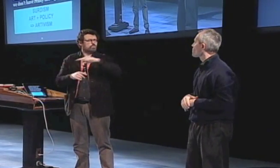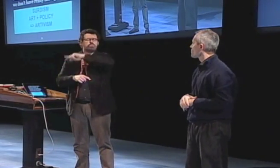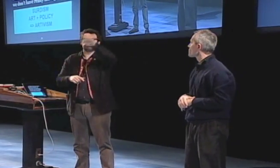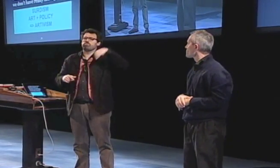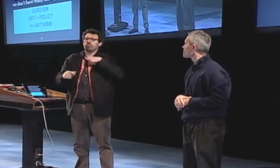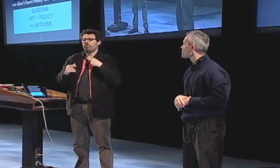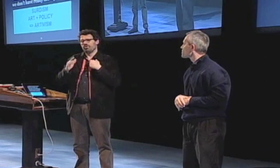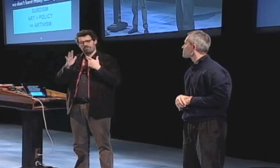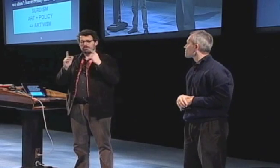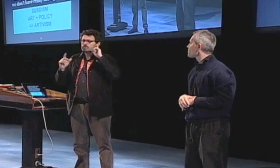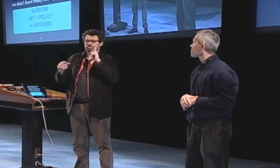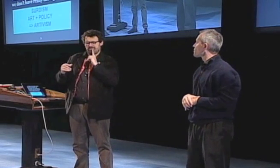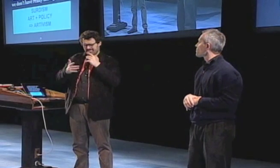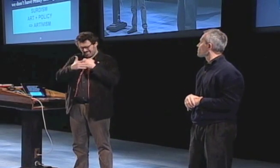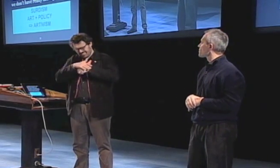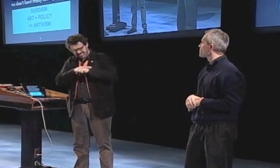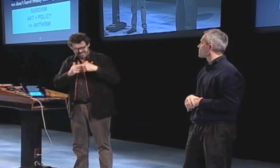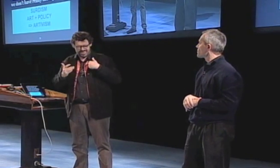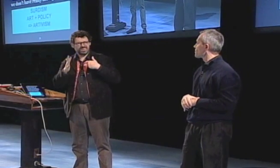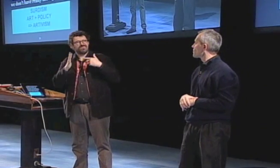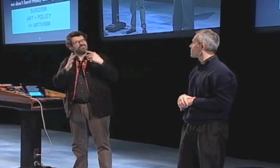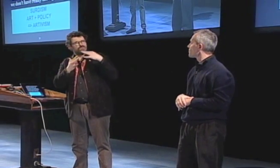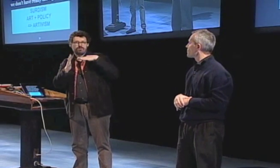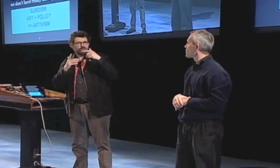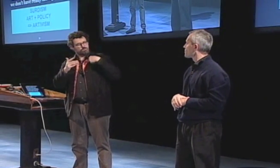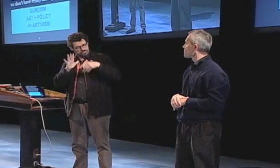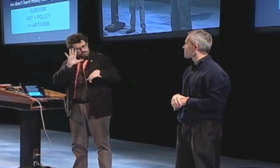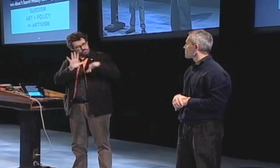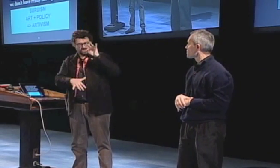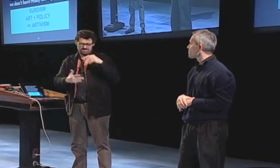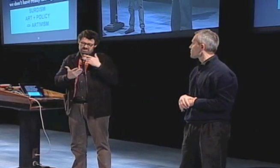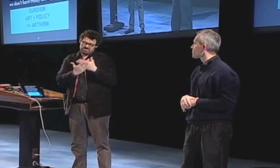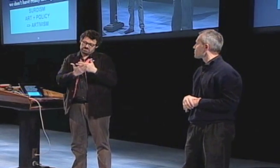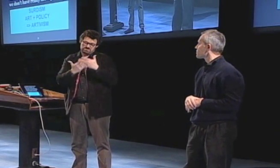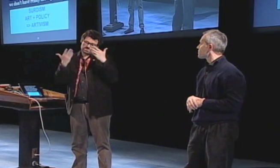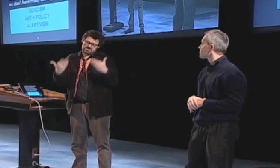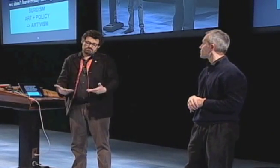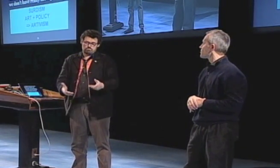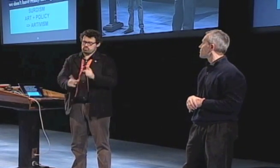art to be wedded with the philosophies of deafness and culture